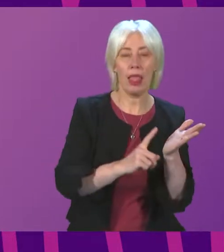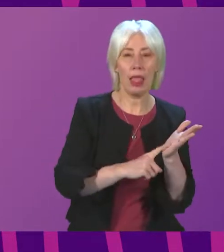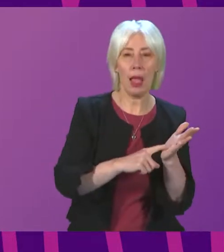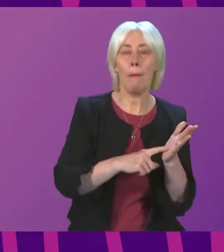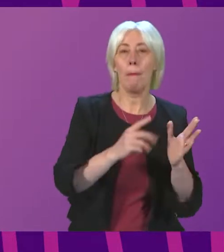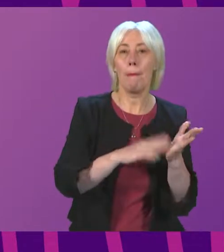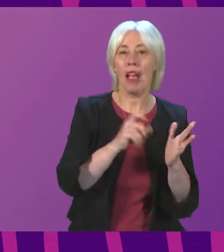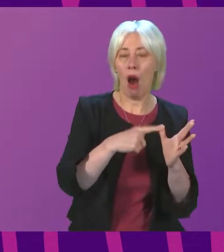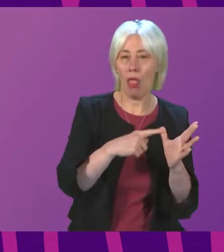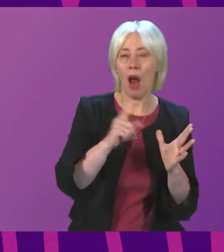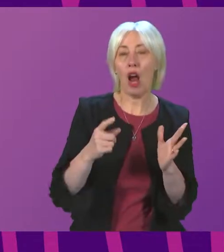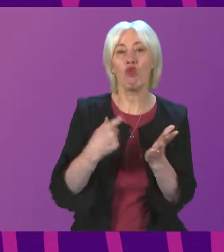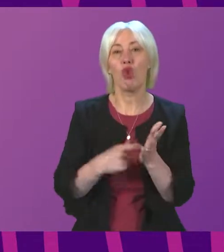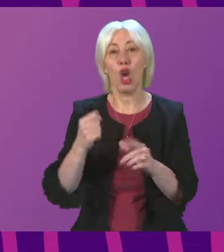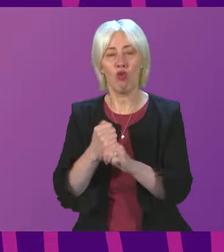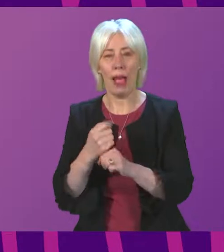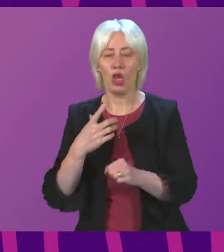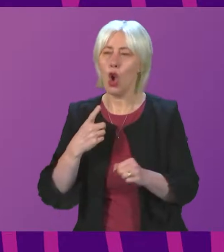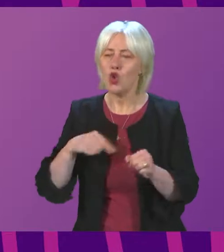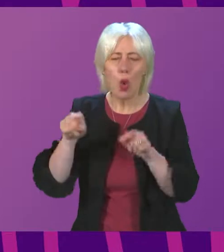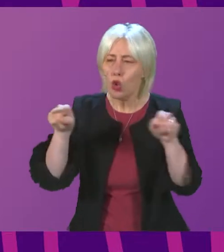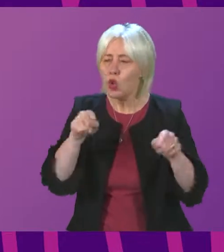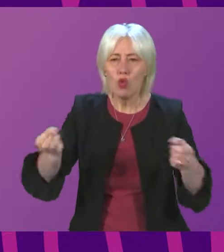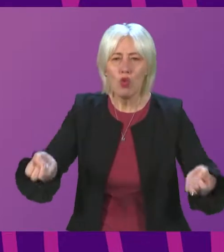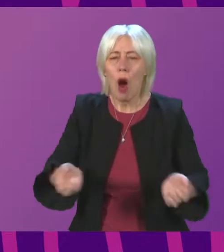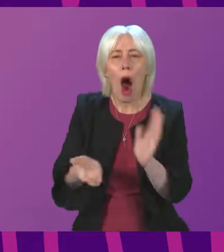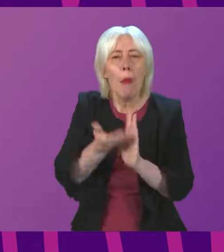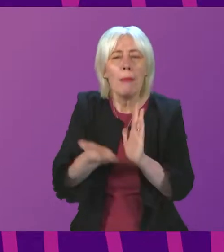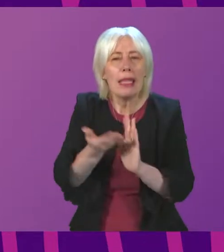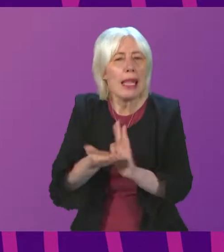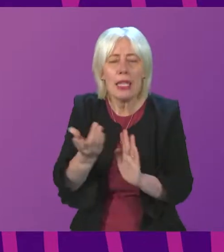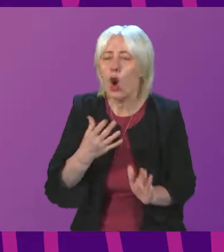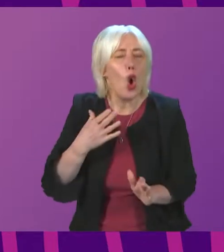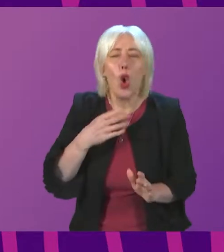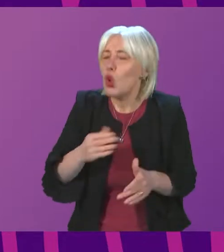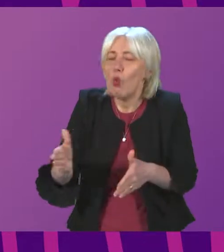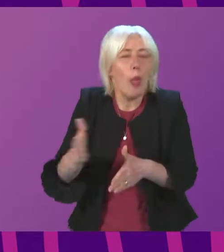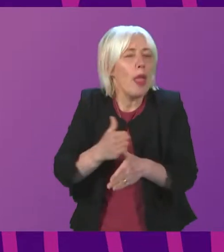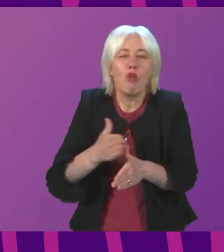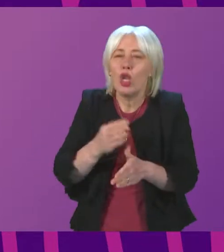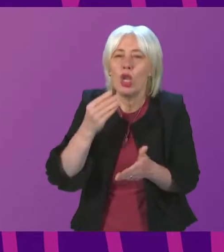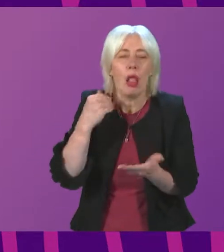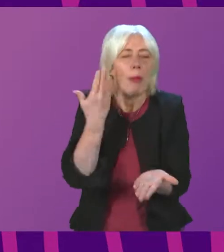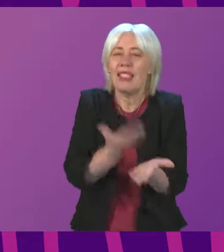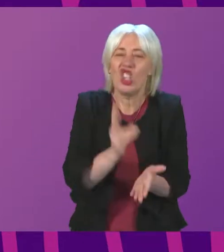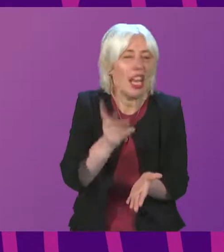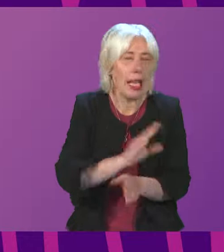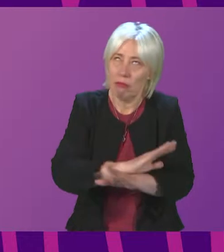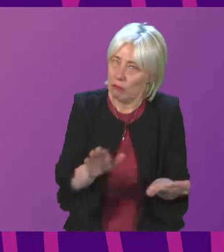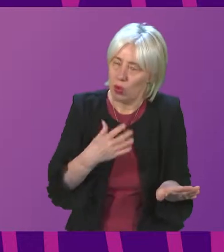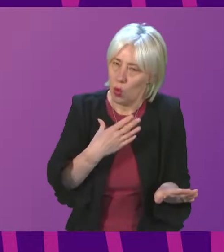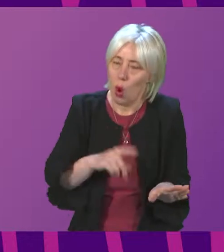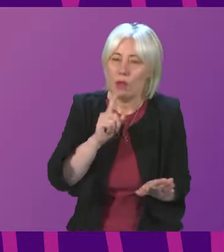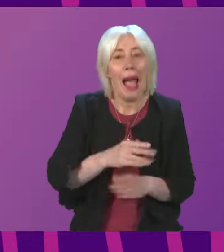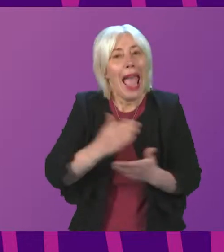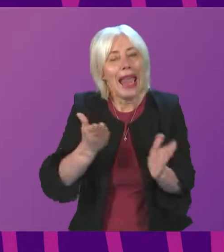Grant to advise if there's anything you'd like to update us further on. We don't want to hear the original petition all over again, Mr. MacArthur, but if there's anything you'd